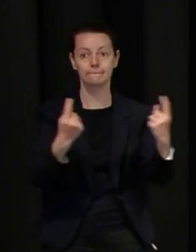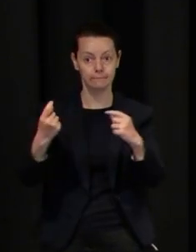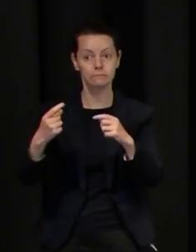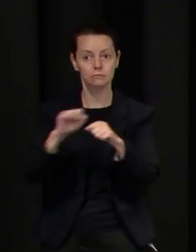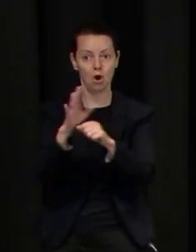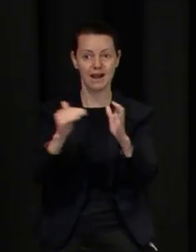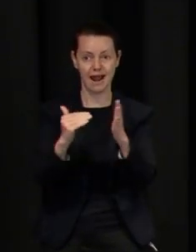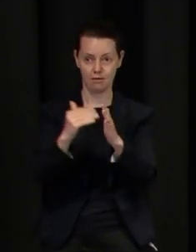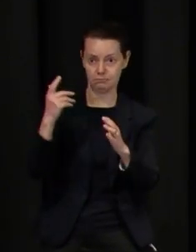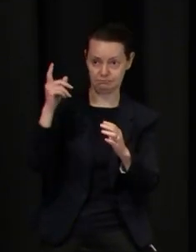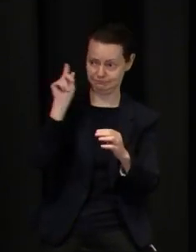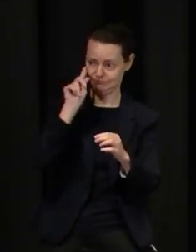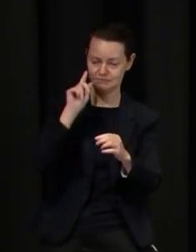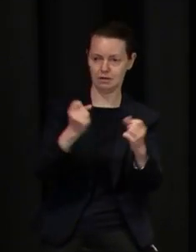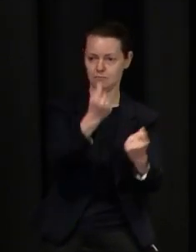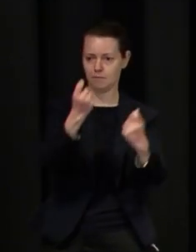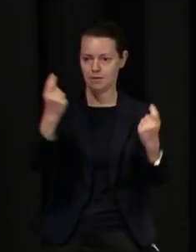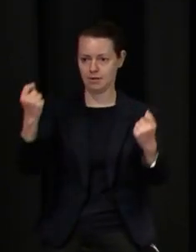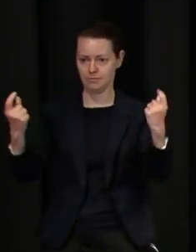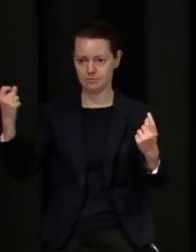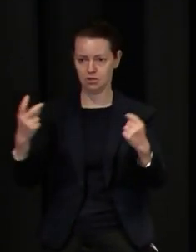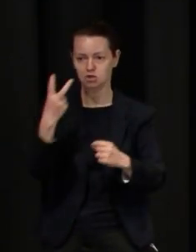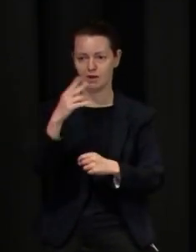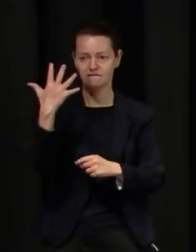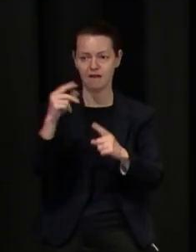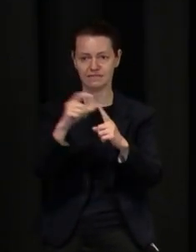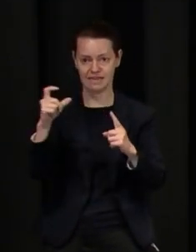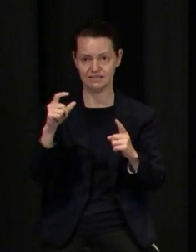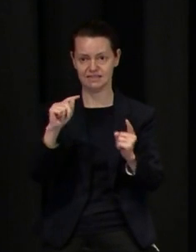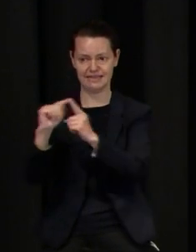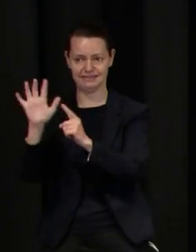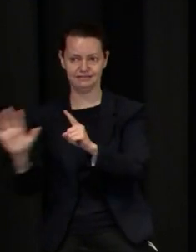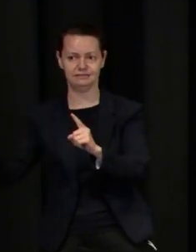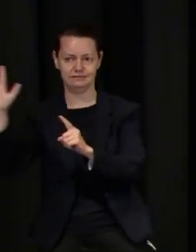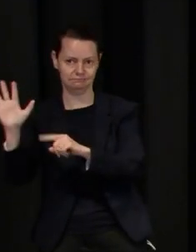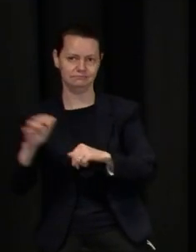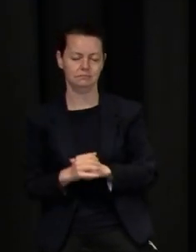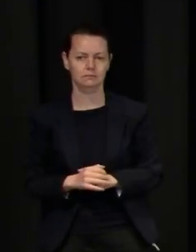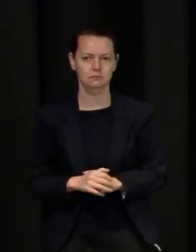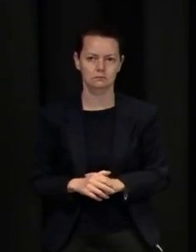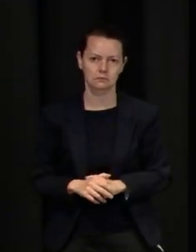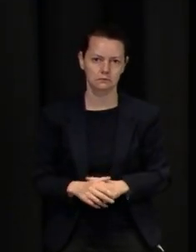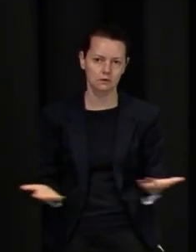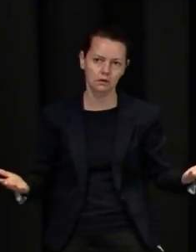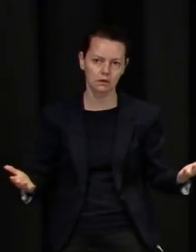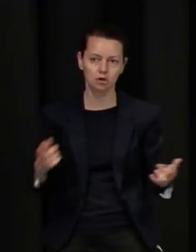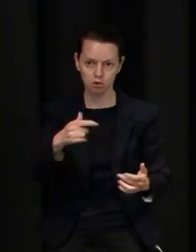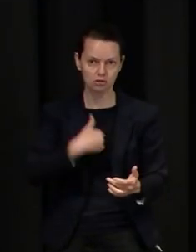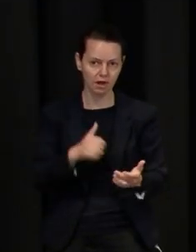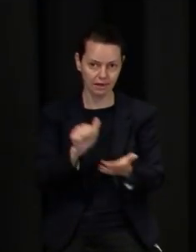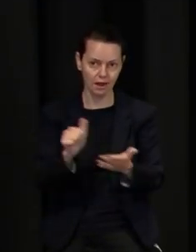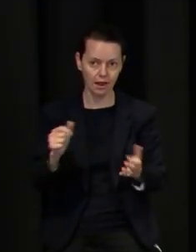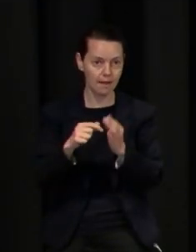any of our other recent outbreaks. So we know that everyone's fatigued, know everyone's tired of this. But today is a significant